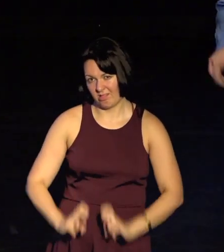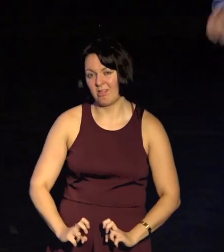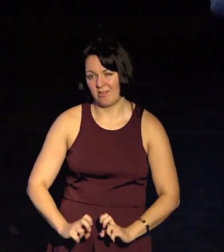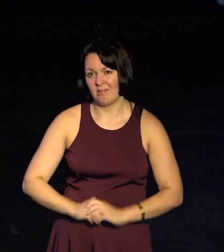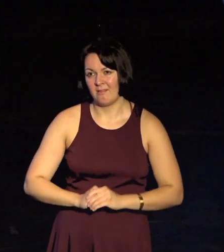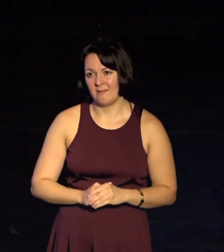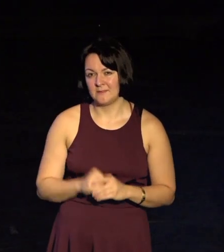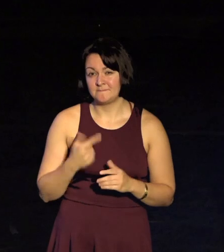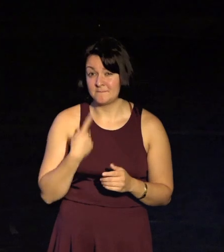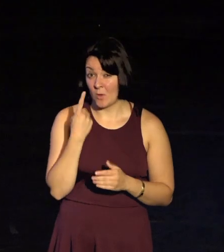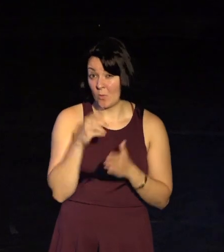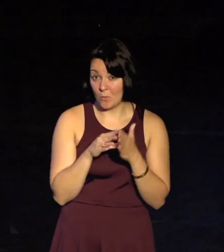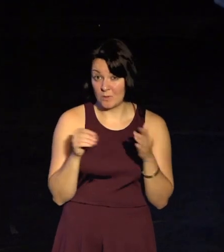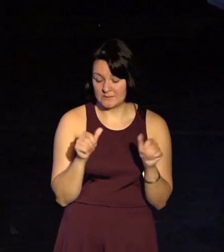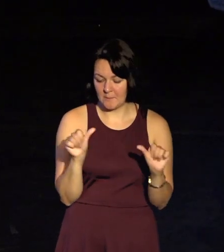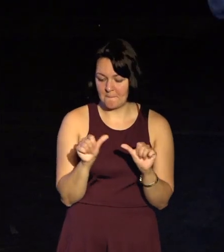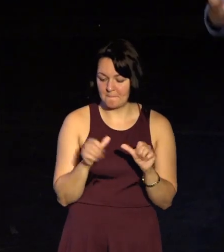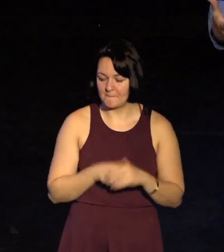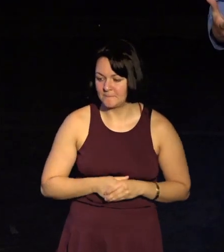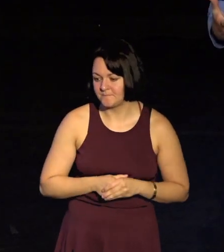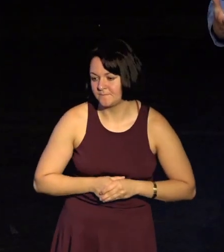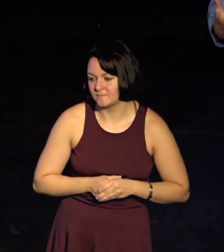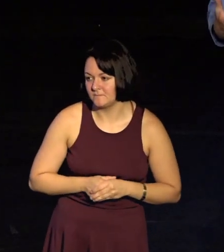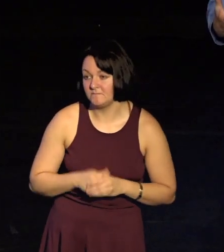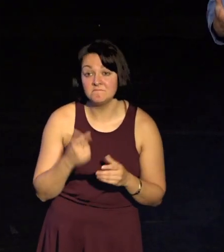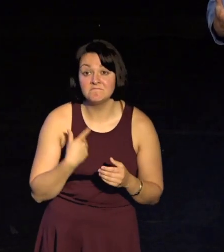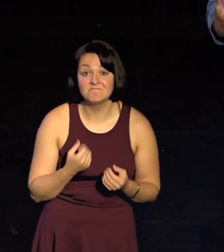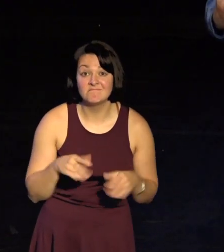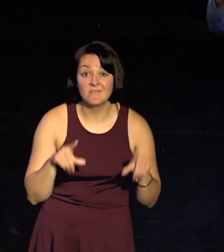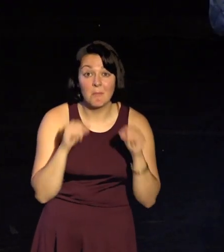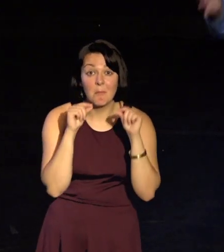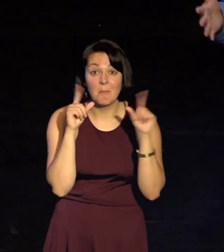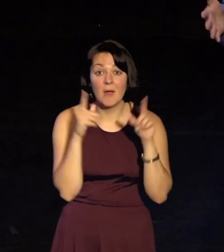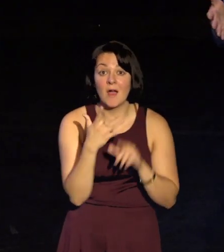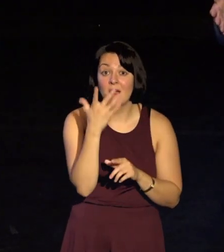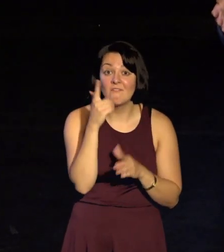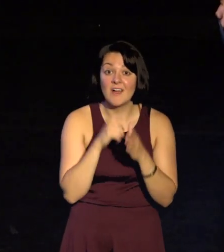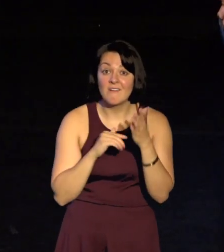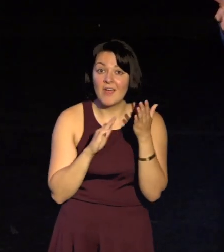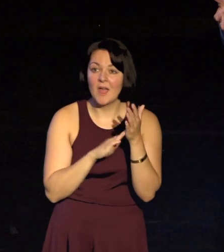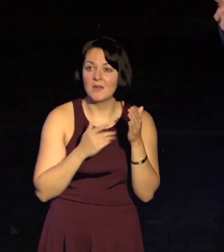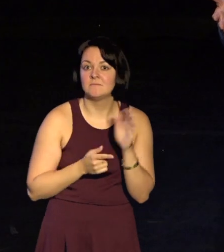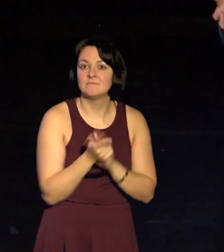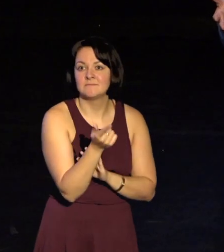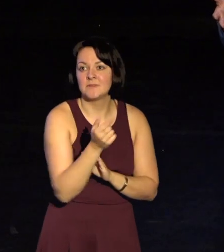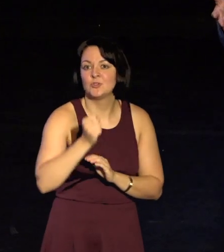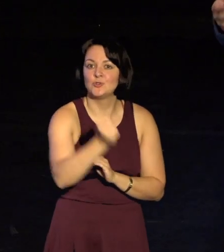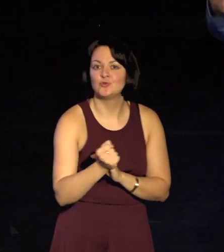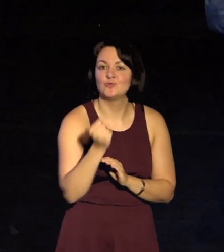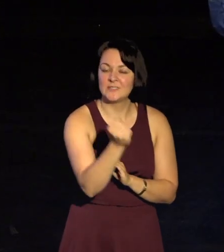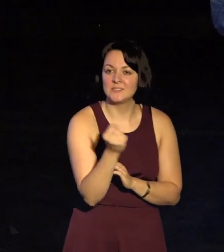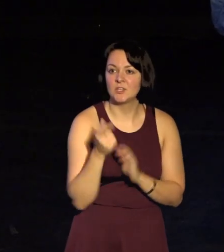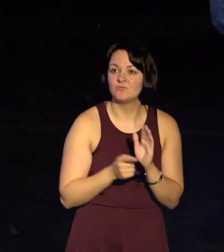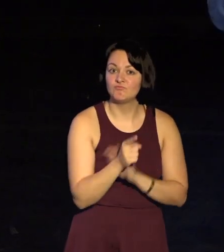small example, one small story. So I'm up at 5 a.m., got to get to the train station before all the handicapped parking is taken.